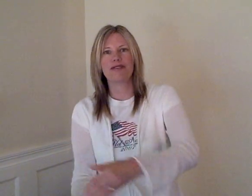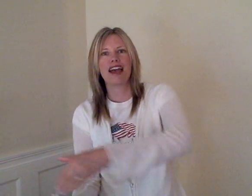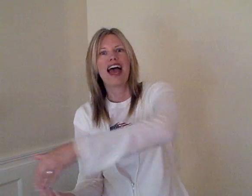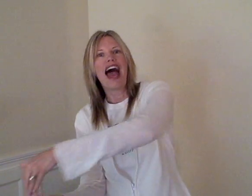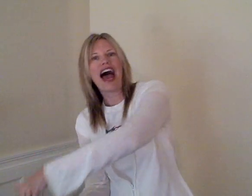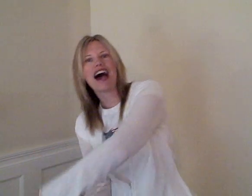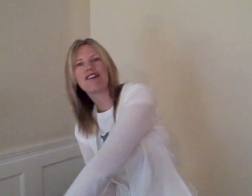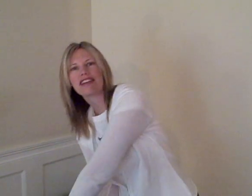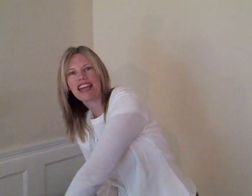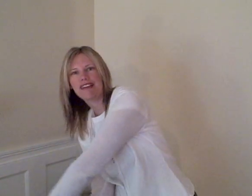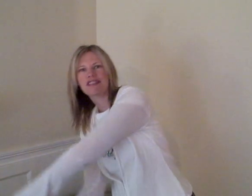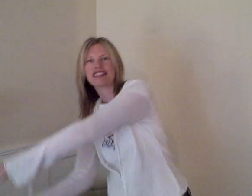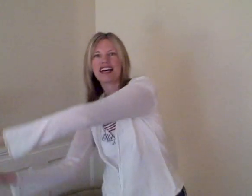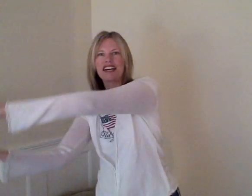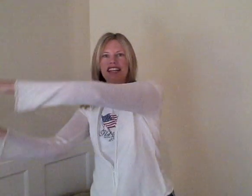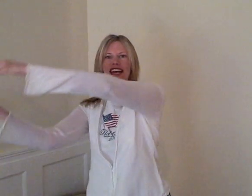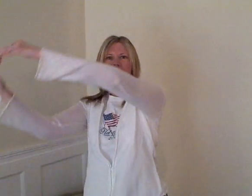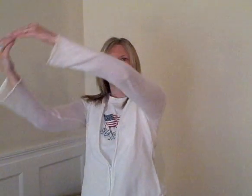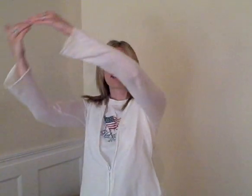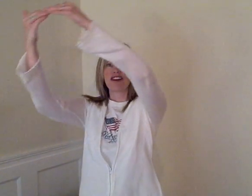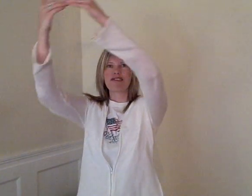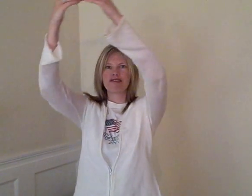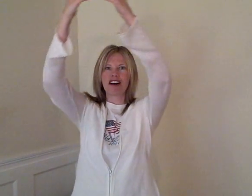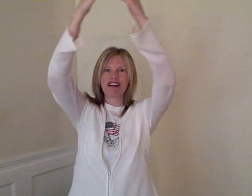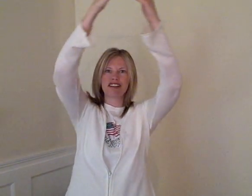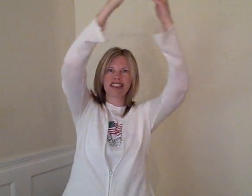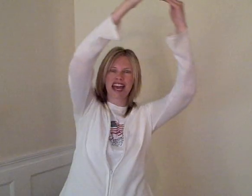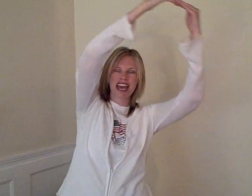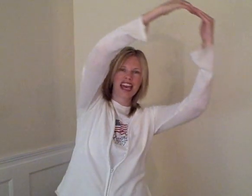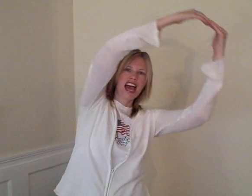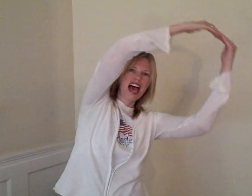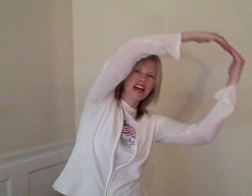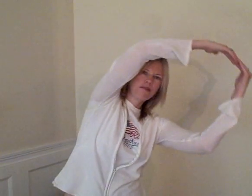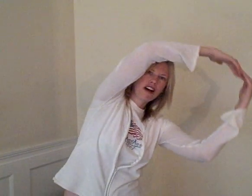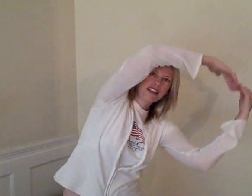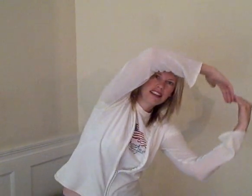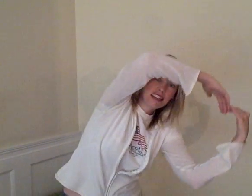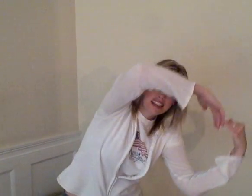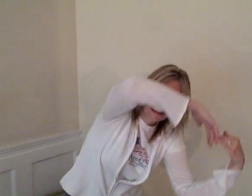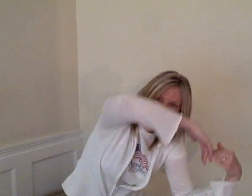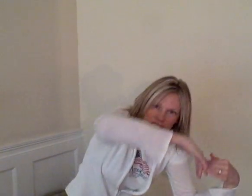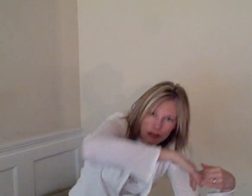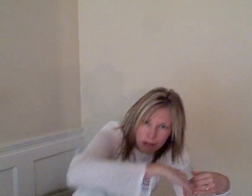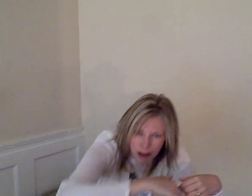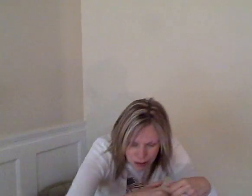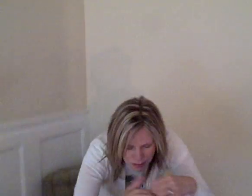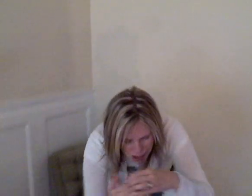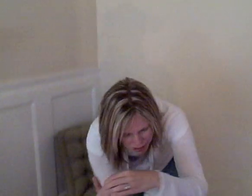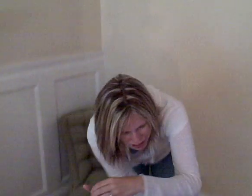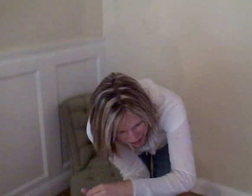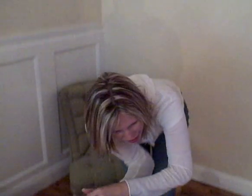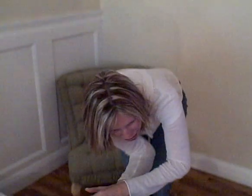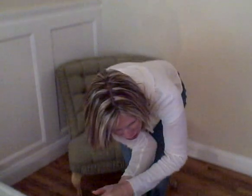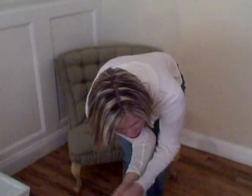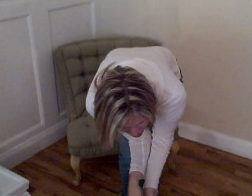Out came the sun and it shone all day. And one little ice cream cone melted away.